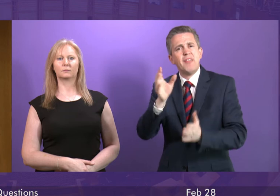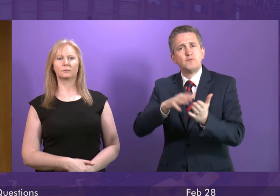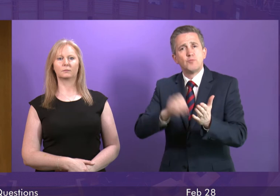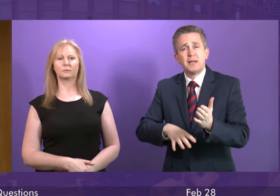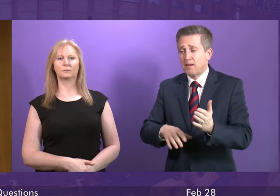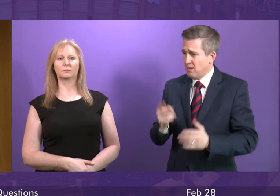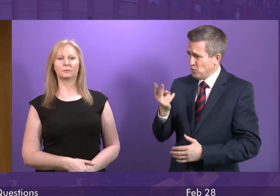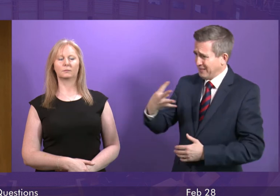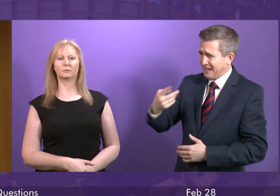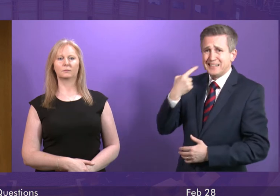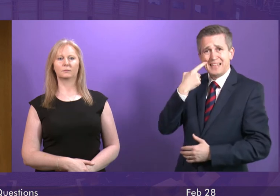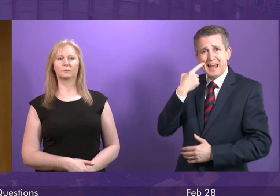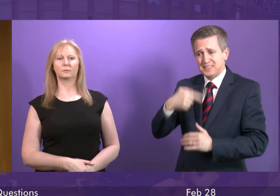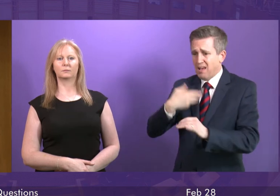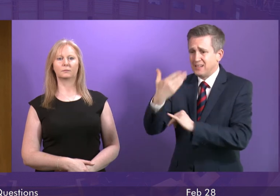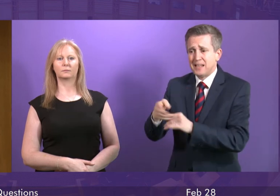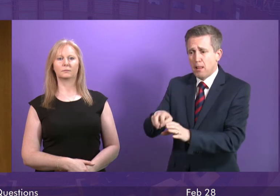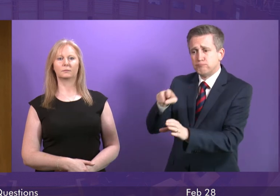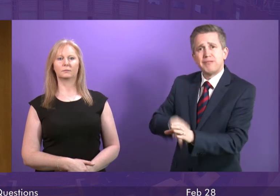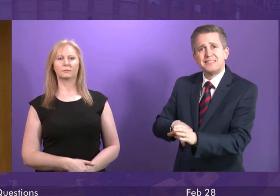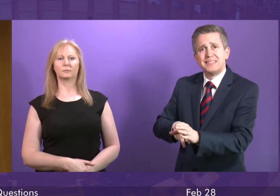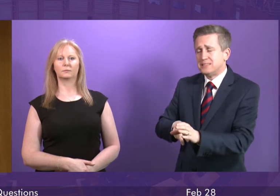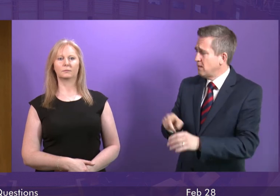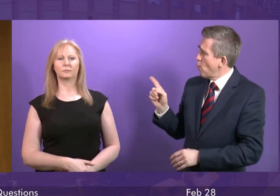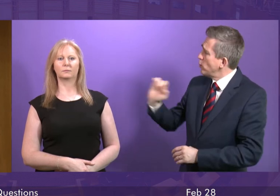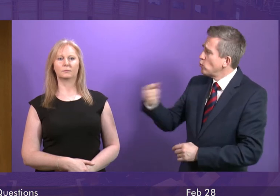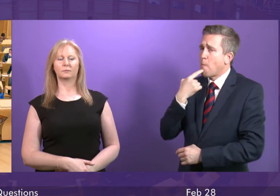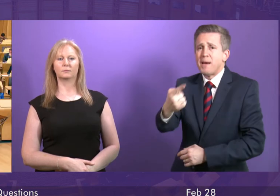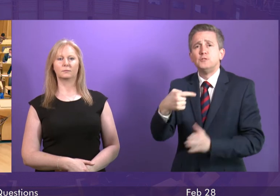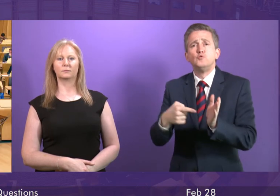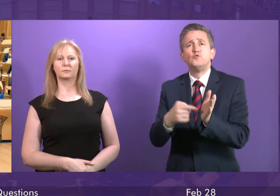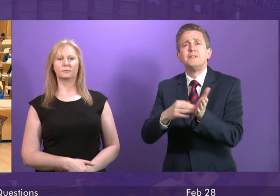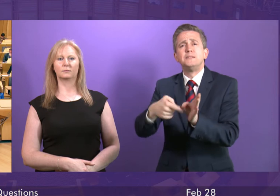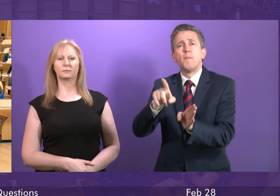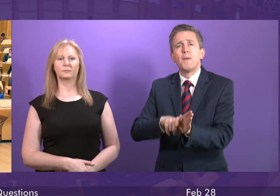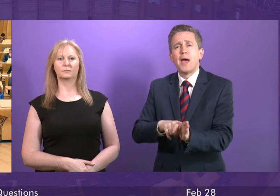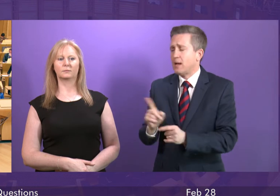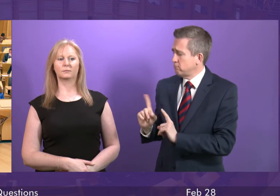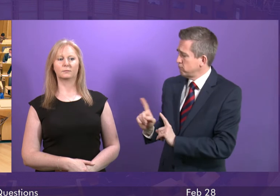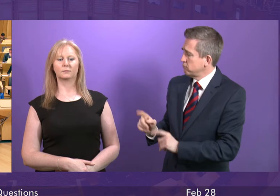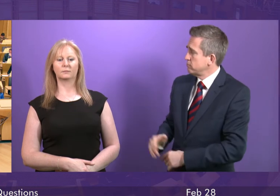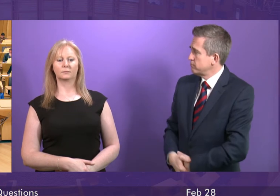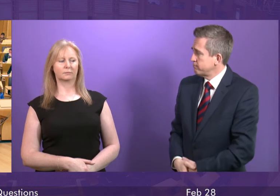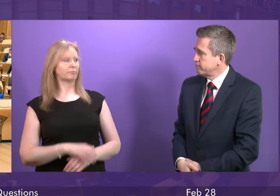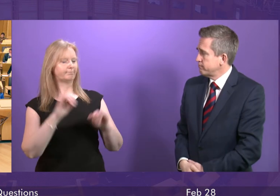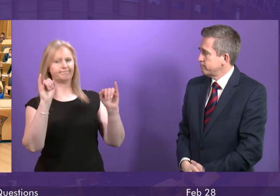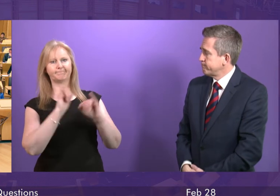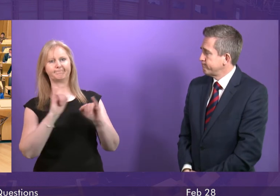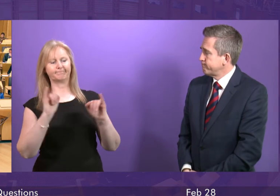days until Brexit, what is the First Minister's message to Theresa May? First Minister. Well, is scandalous that we are now just